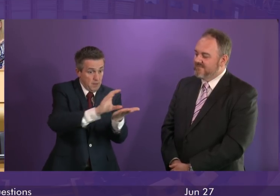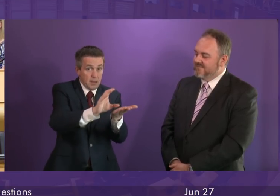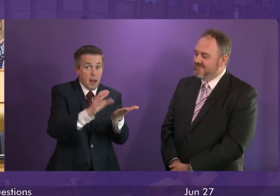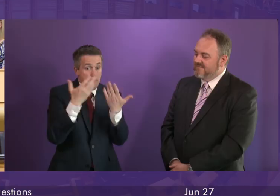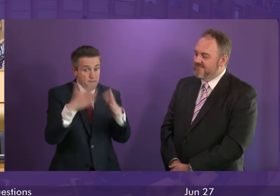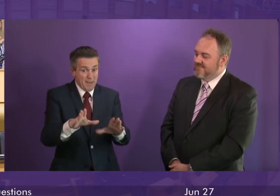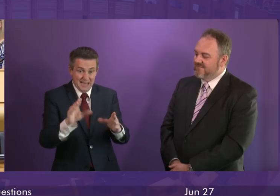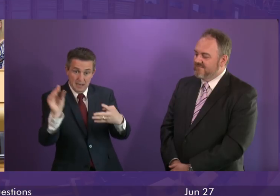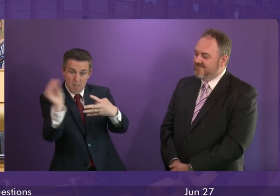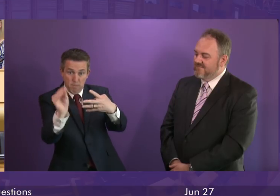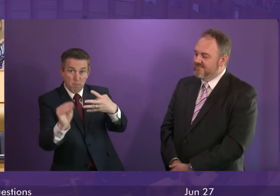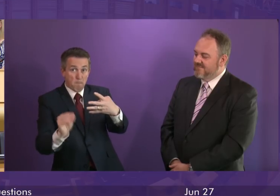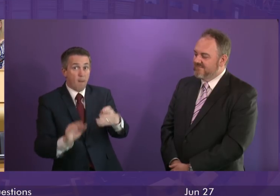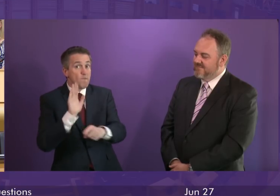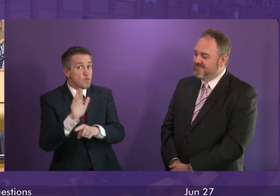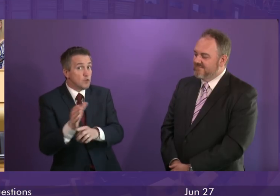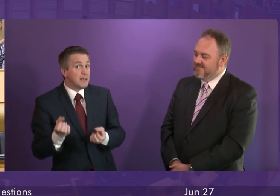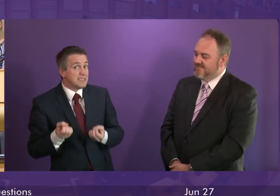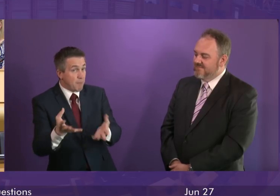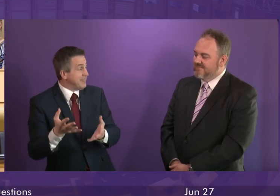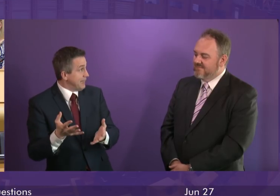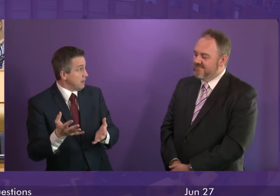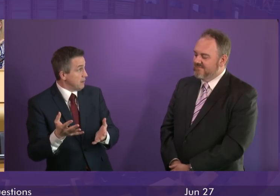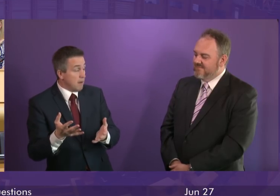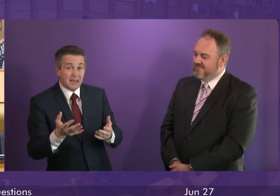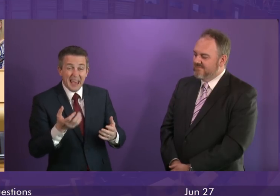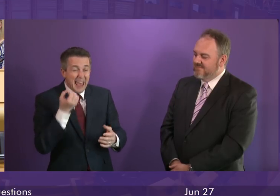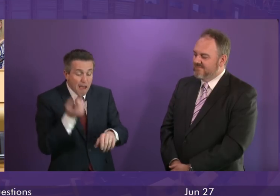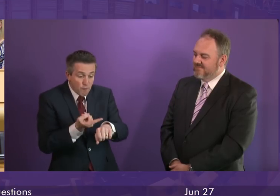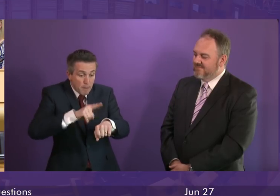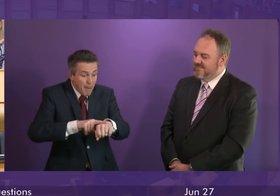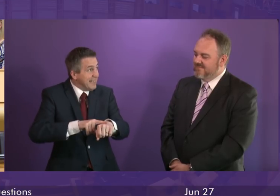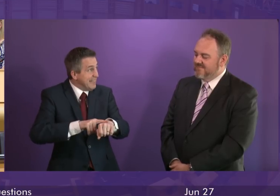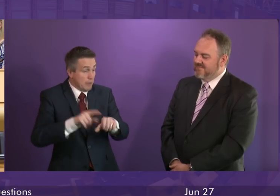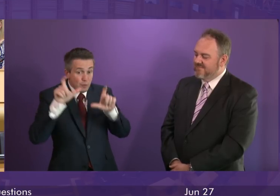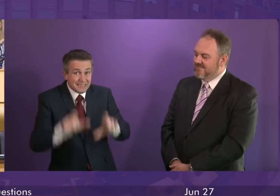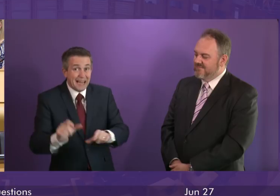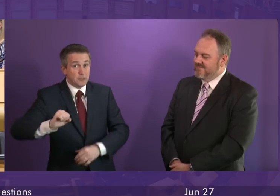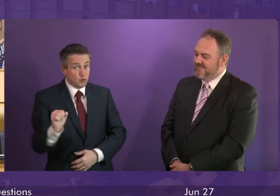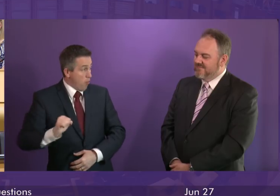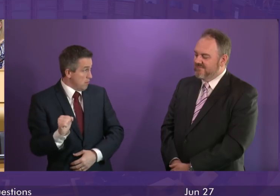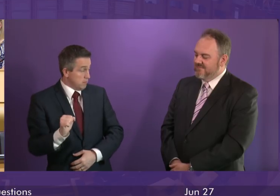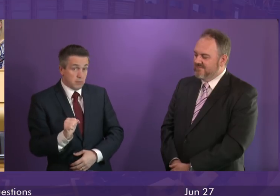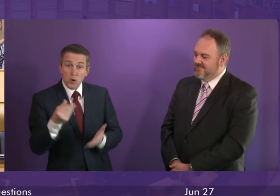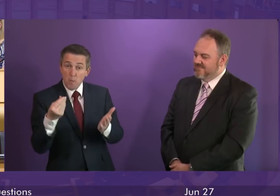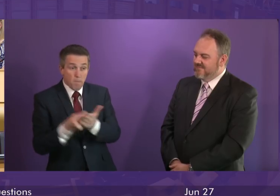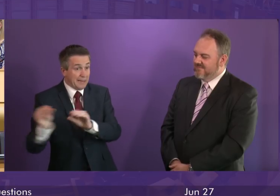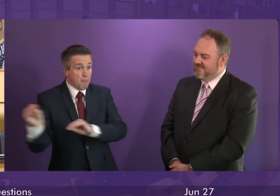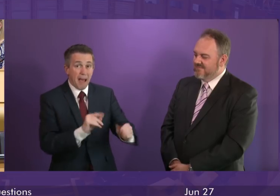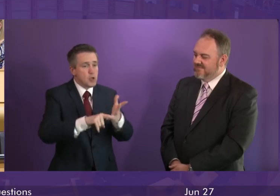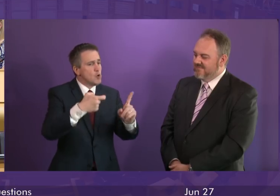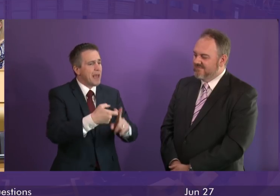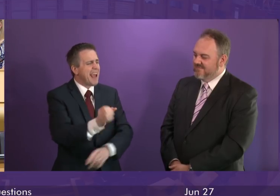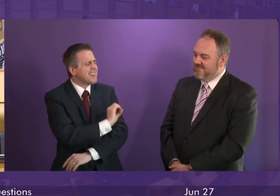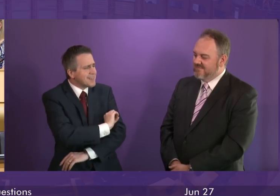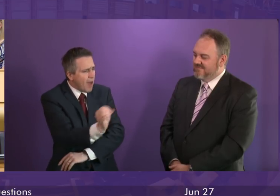already allocated in the Scottish Budget for this year. Not a penny of it goes back to the Treasury. And yes, we put some of